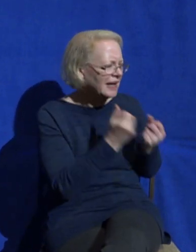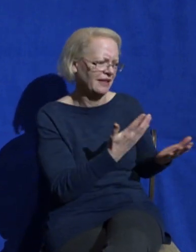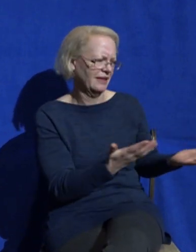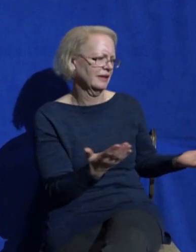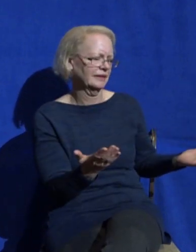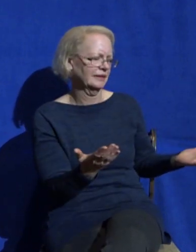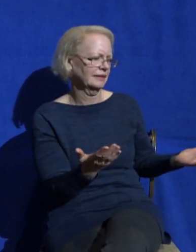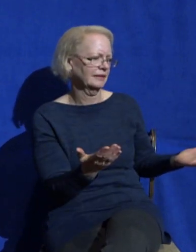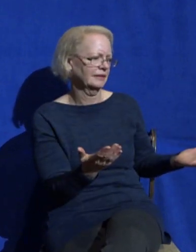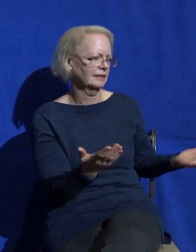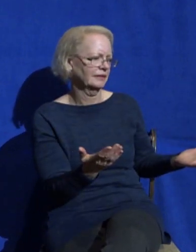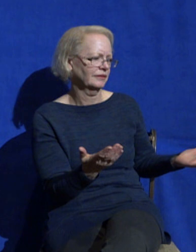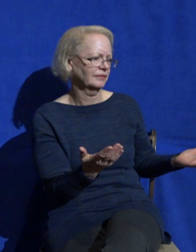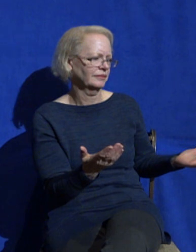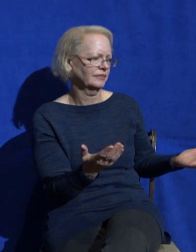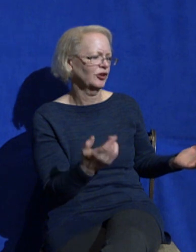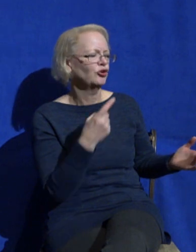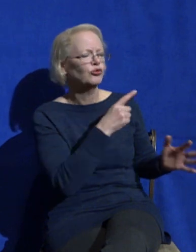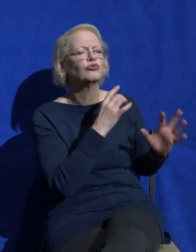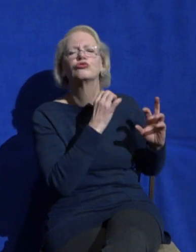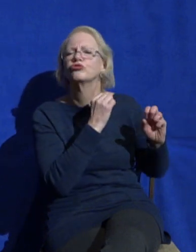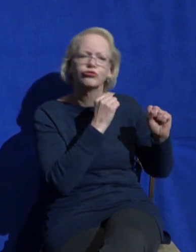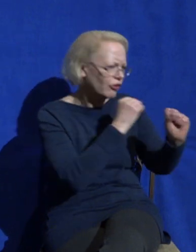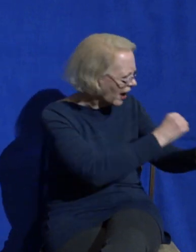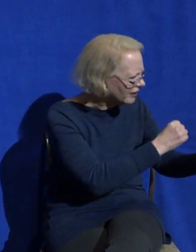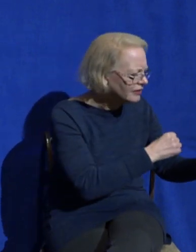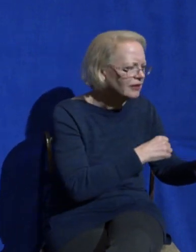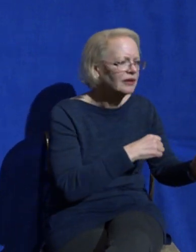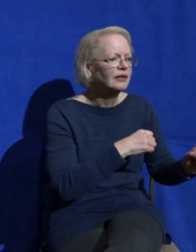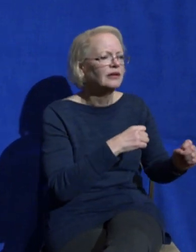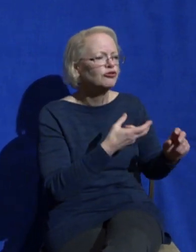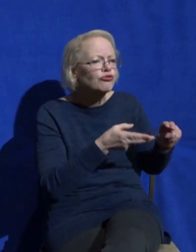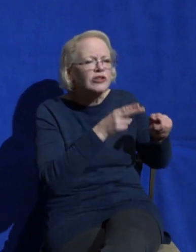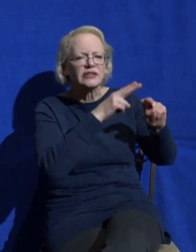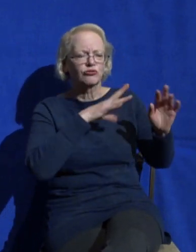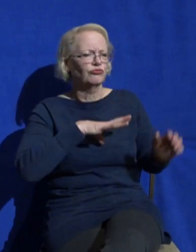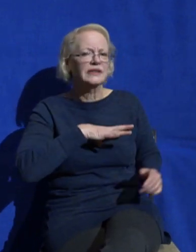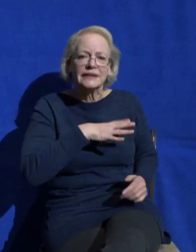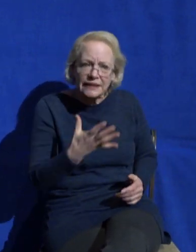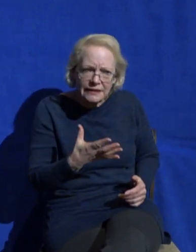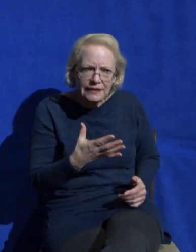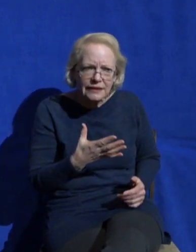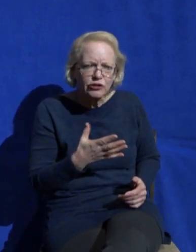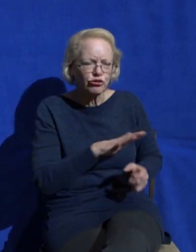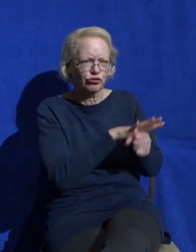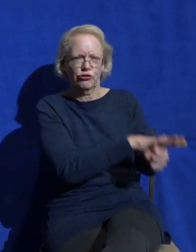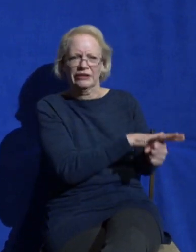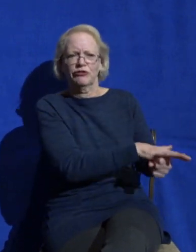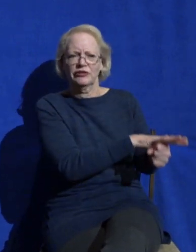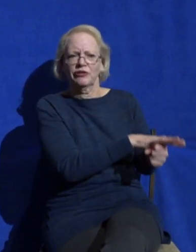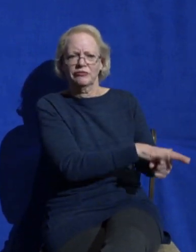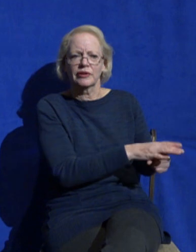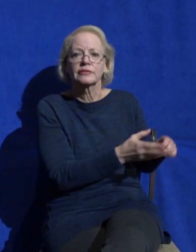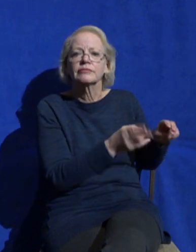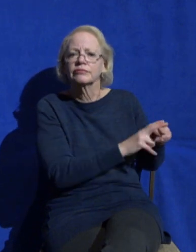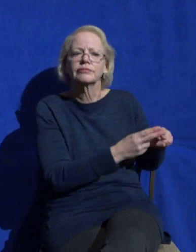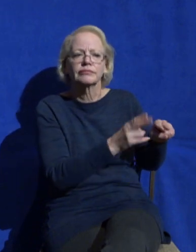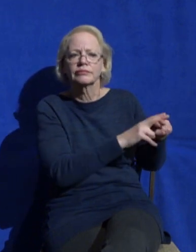Like she's distracted increasingly resentful and she is stressed out. All the things she's doing that